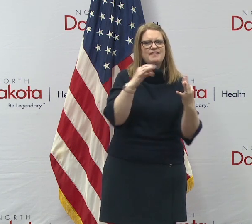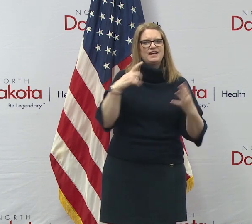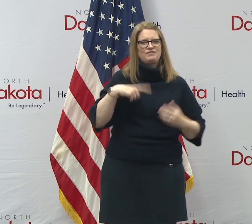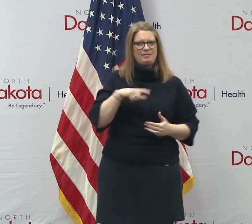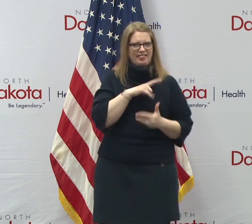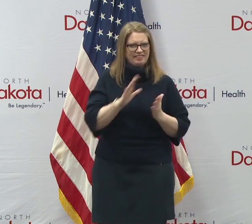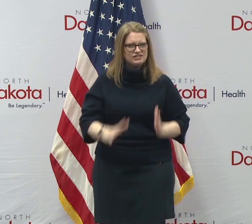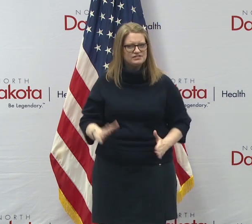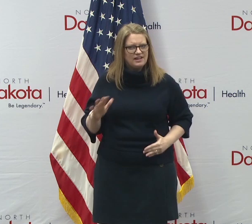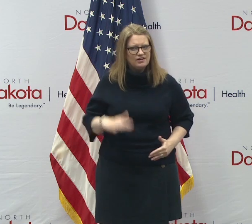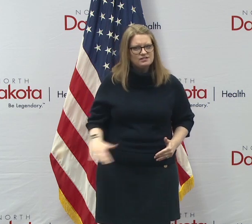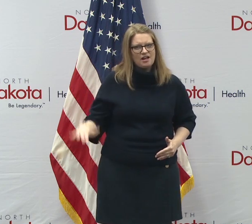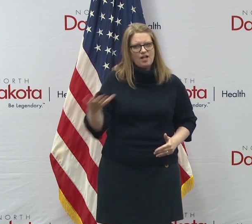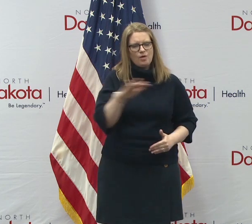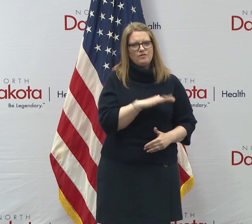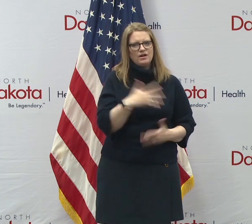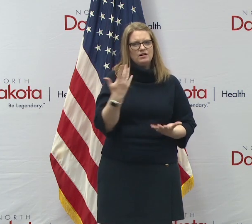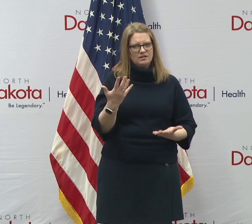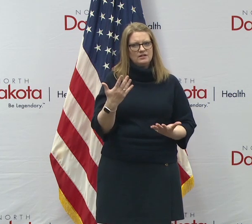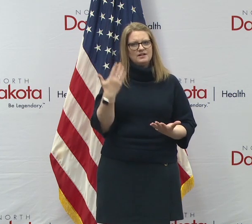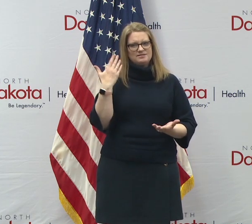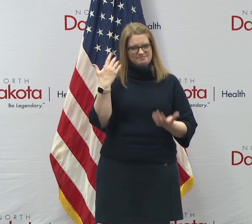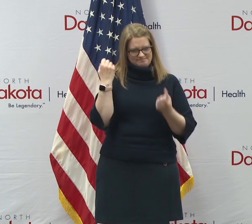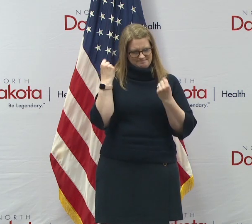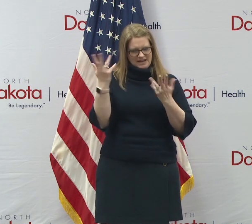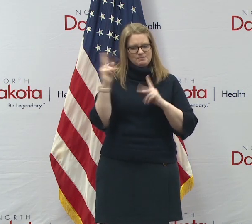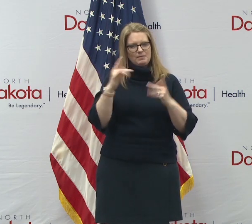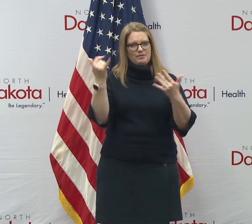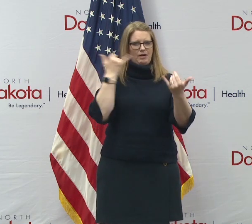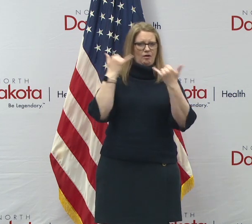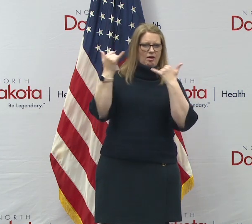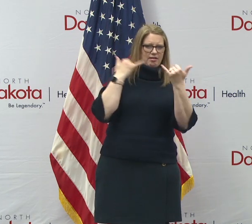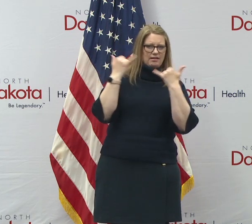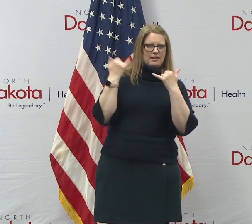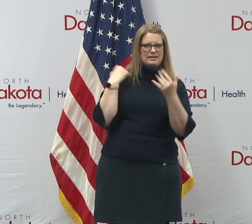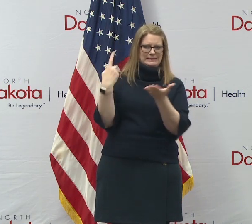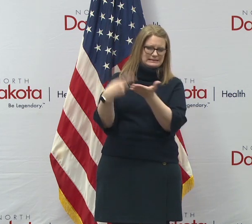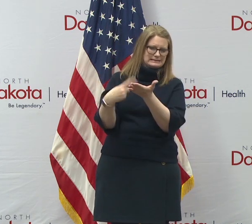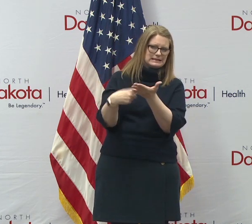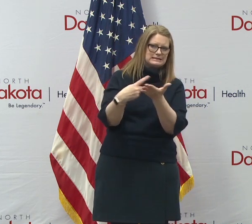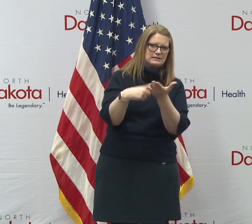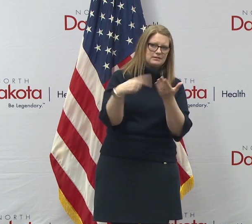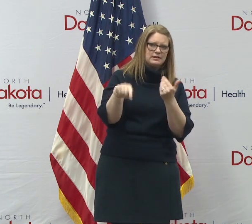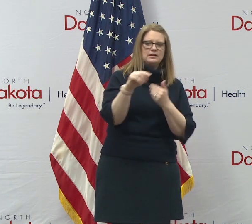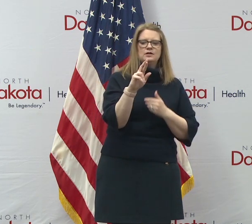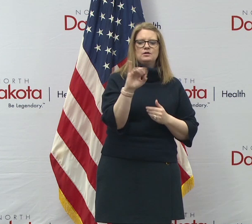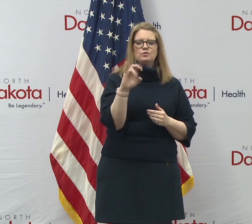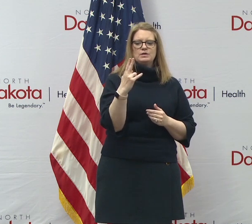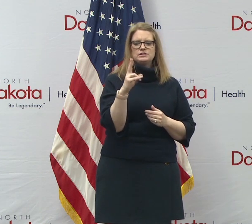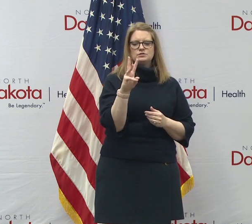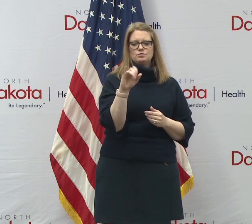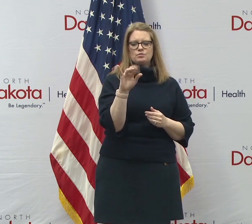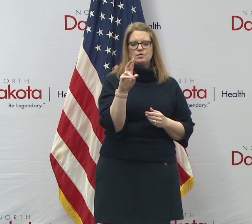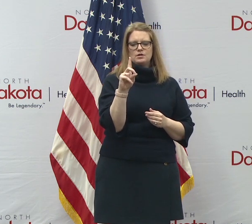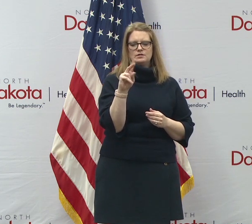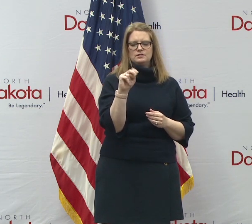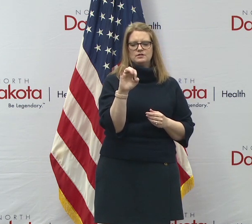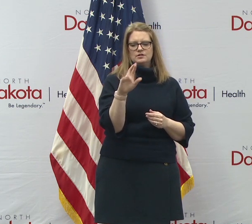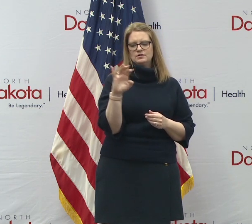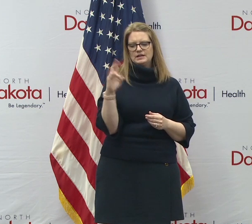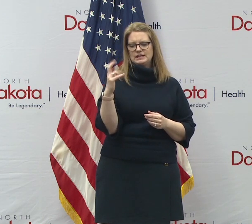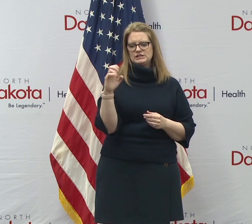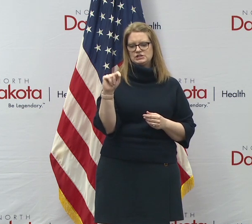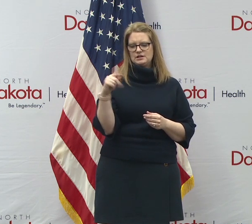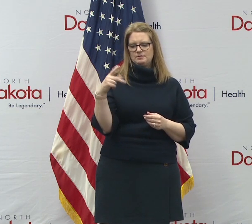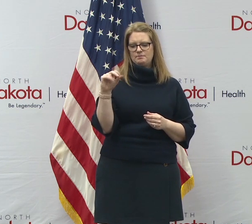staff. I've had, uh, regular calls with legislative leaders, had a chance to talk personally with Senator Rich Wardner and Representative Chet